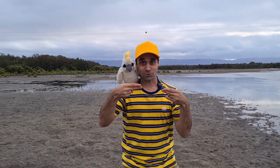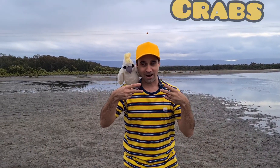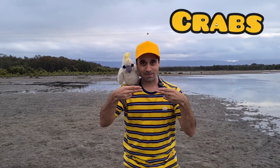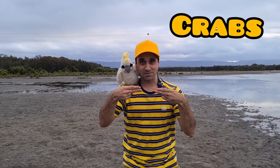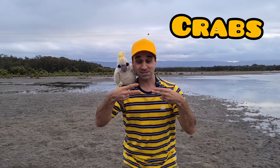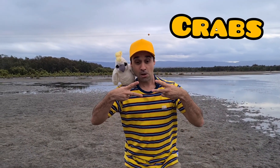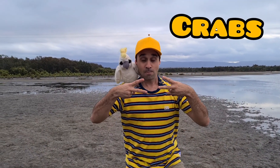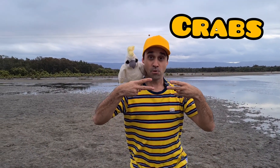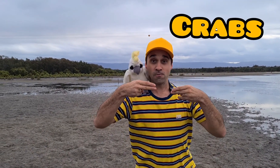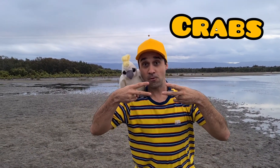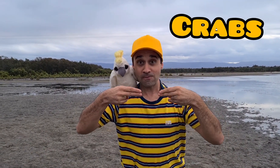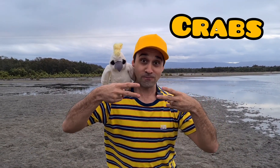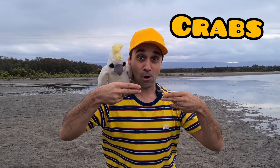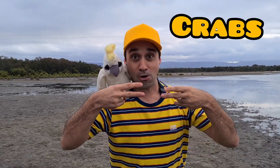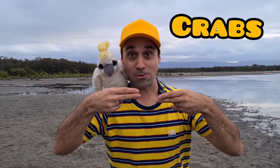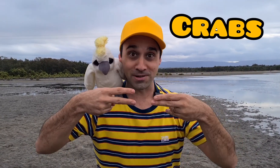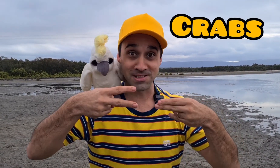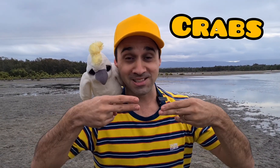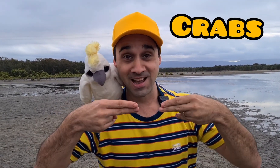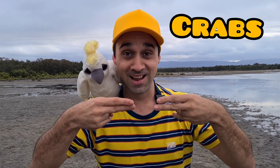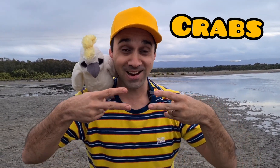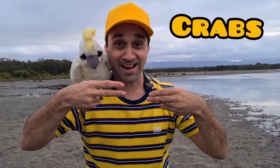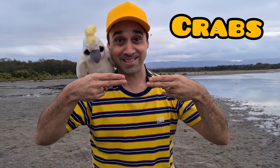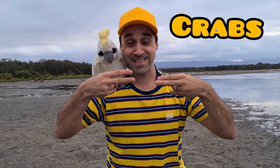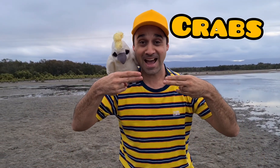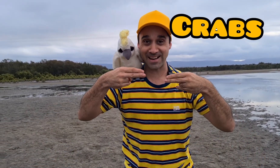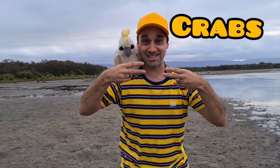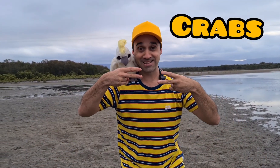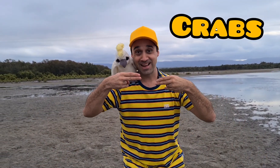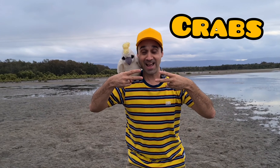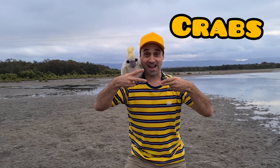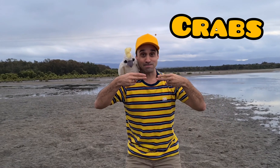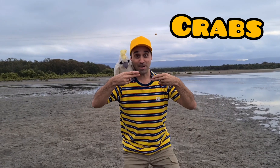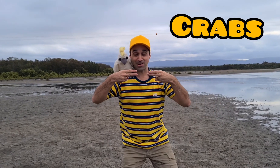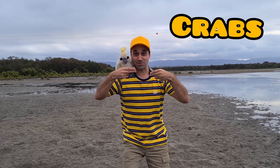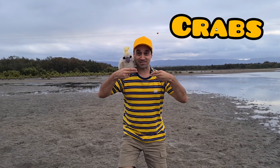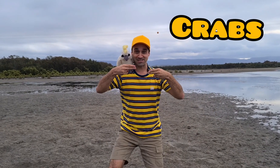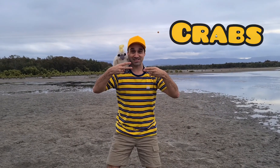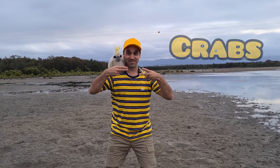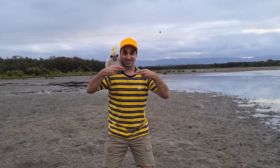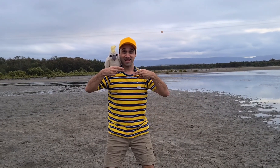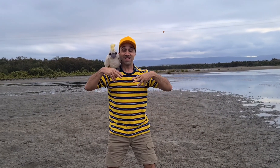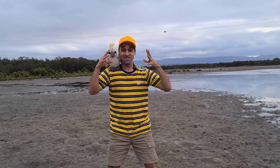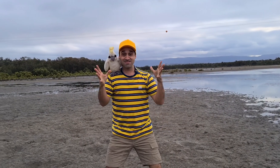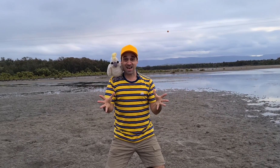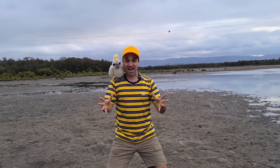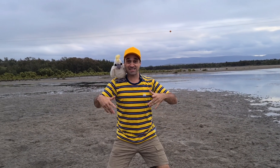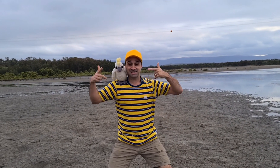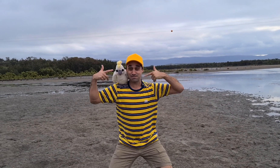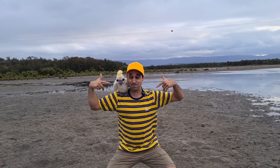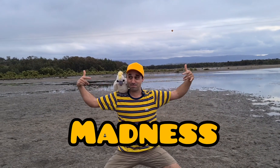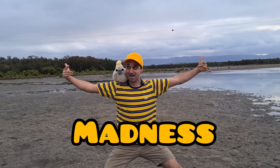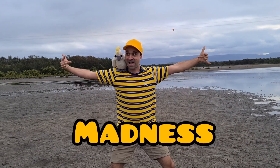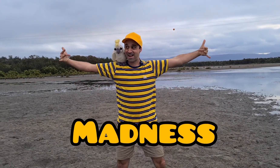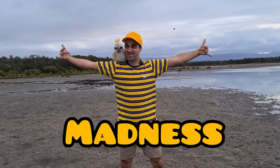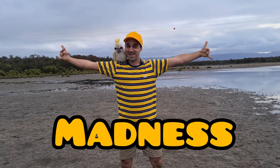crabs move forwards like that and backwards. That's madness.